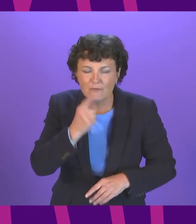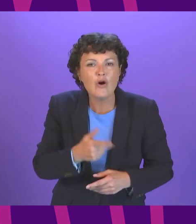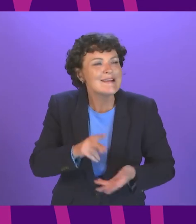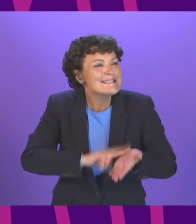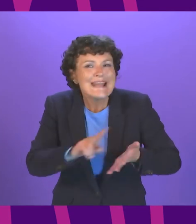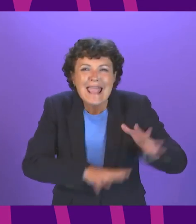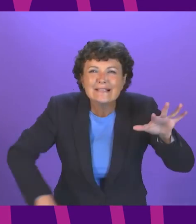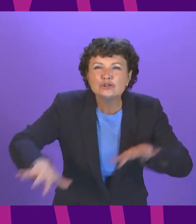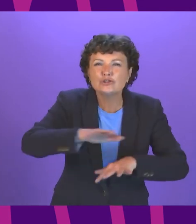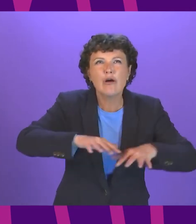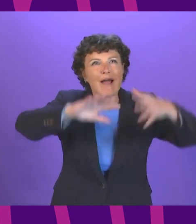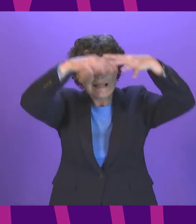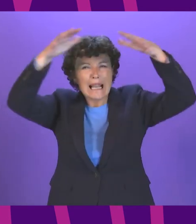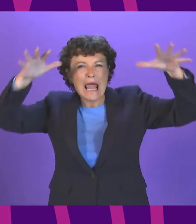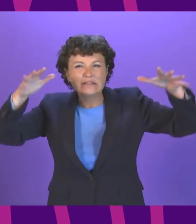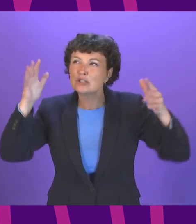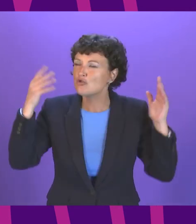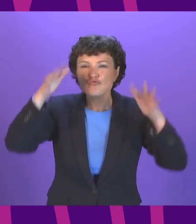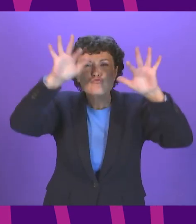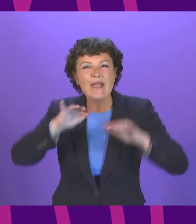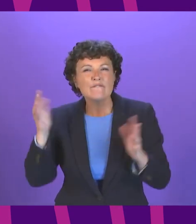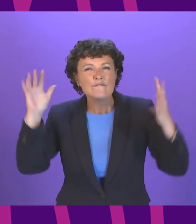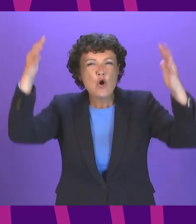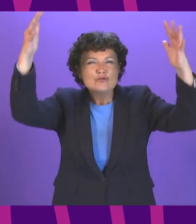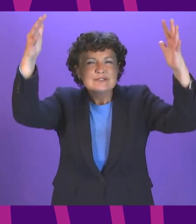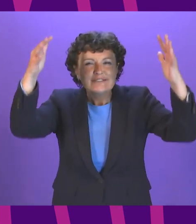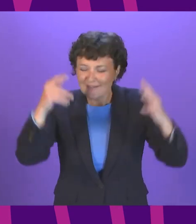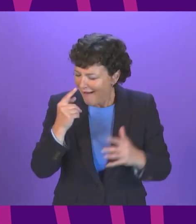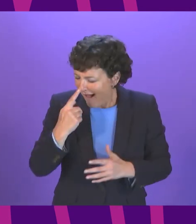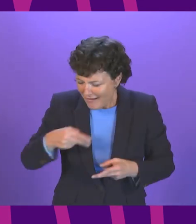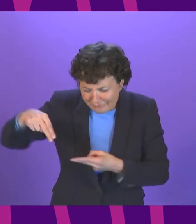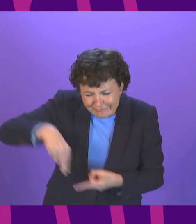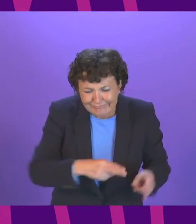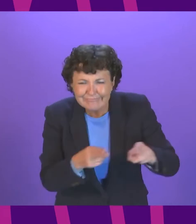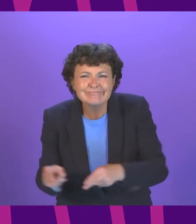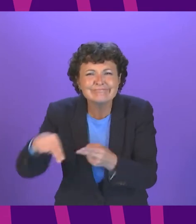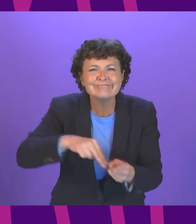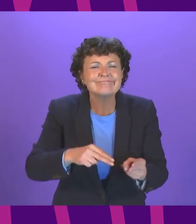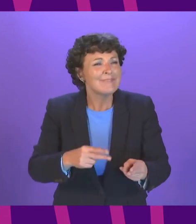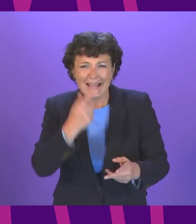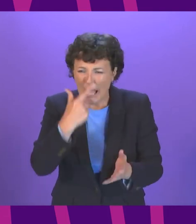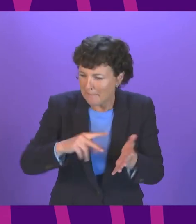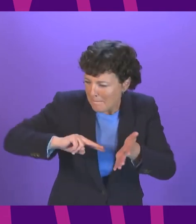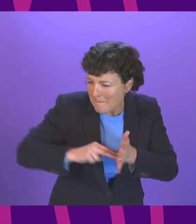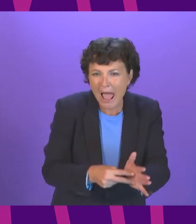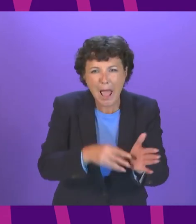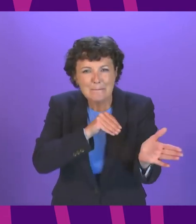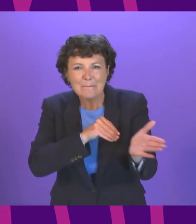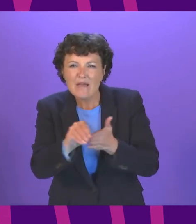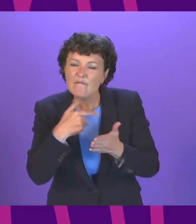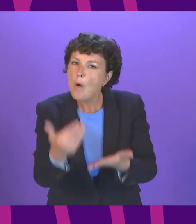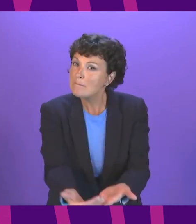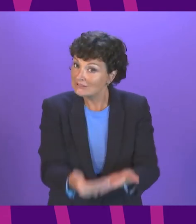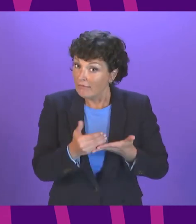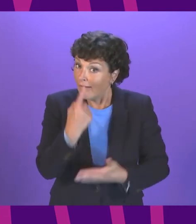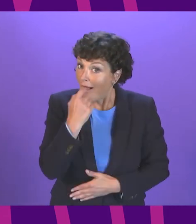of Atlantic rainforests pollinator superhighways and kelp forests can now be planned paid for and protected and